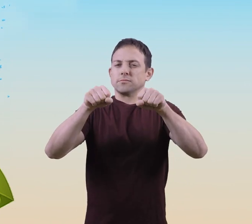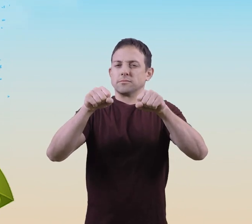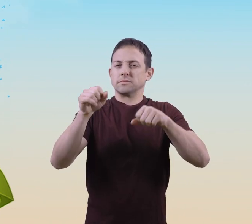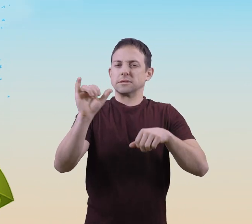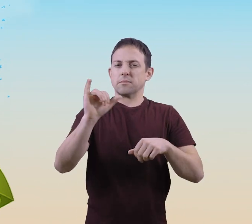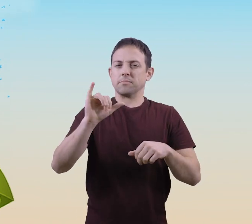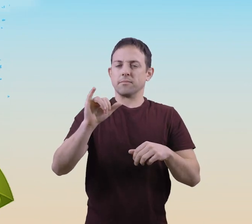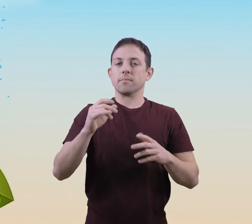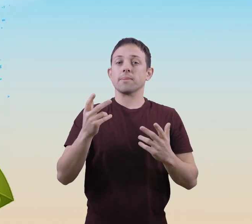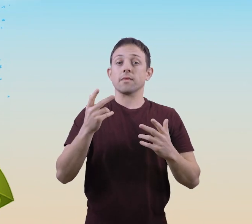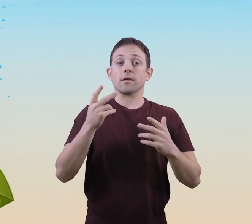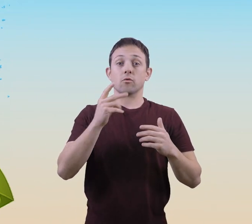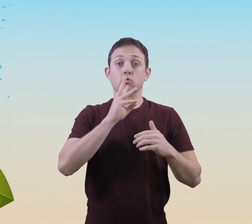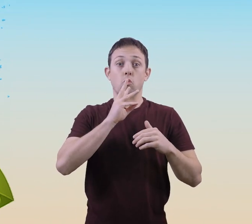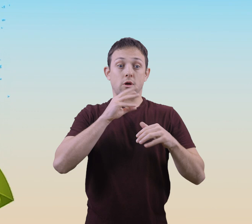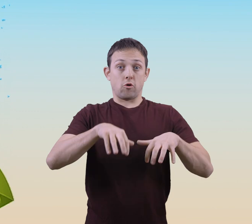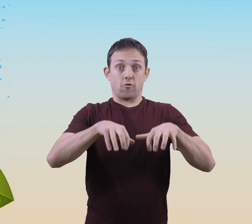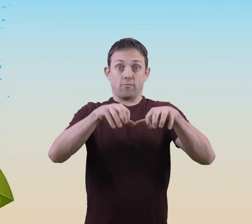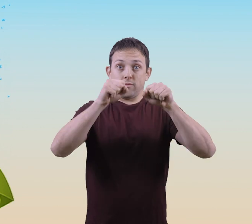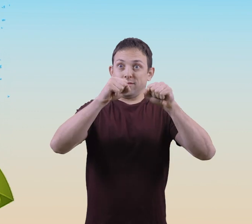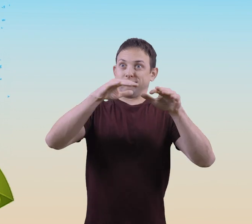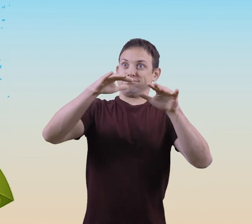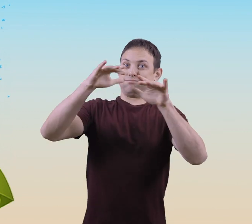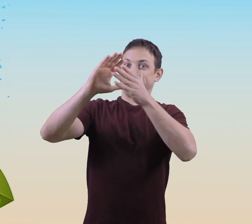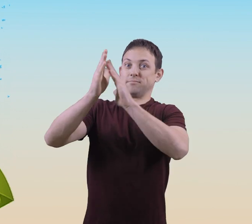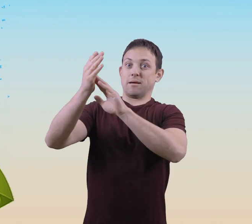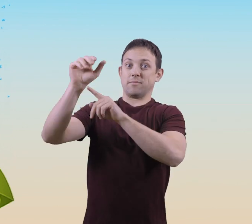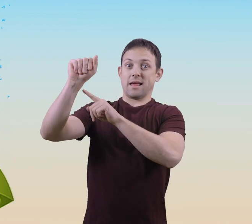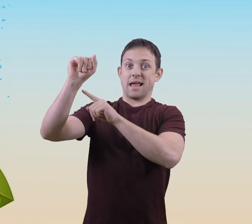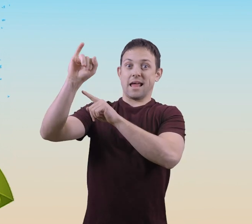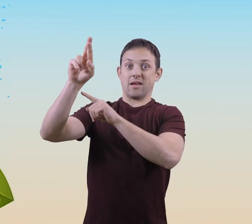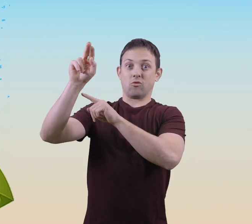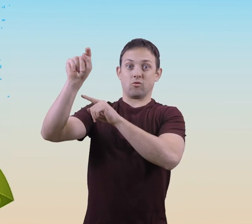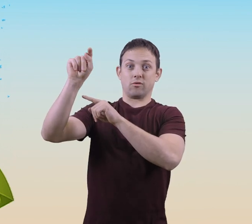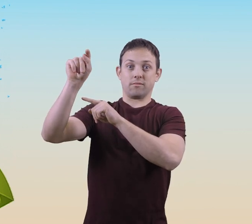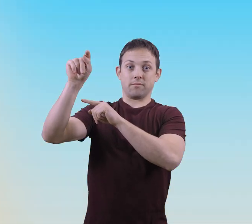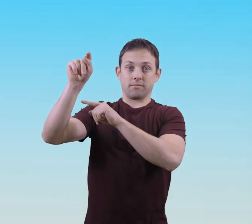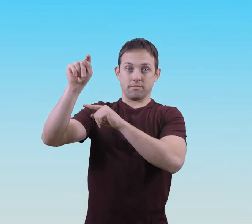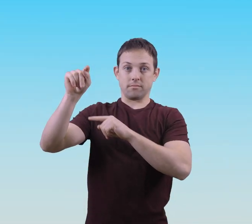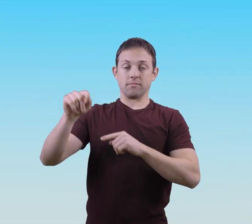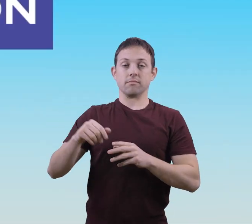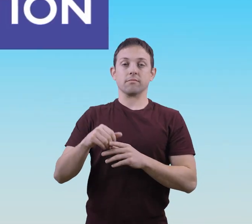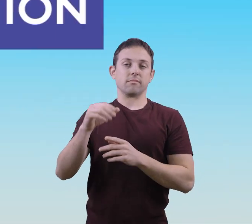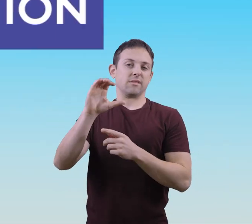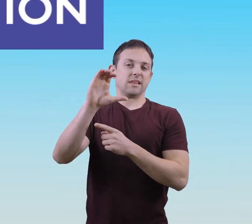because that water vapor goes into the air. Condensation.